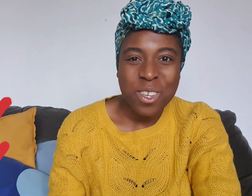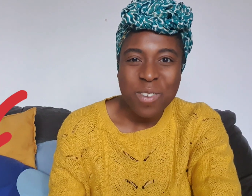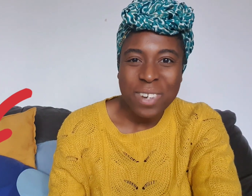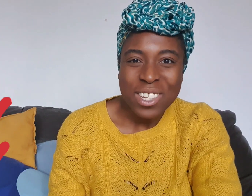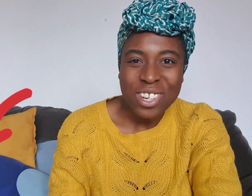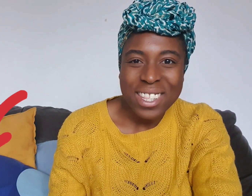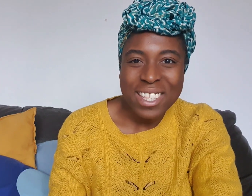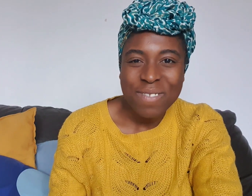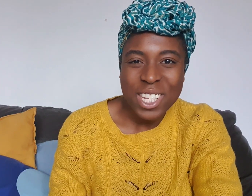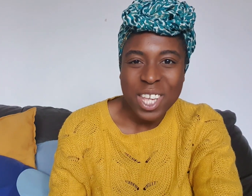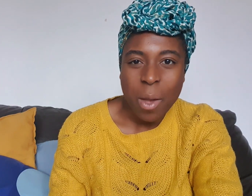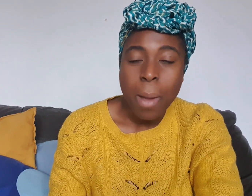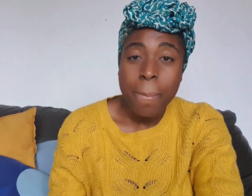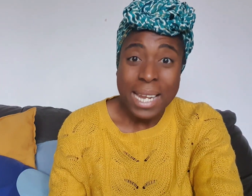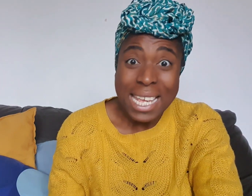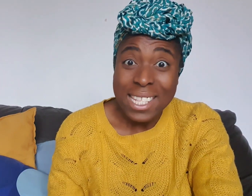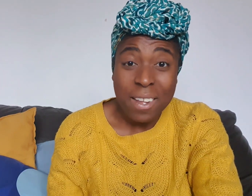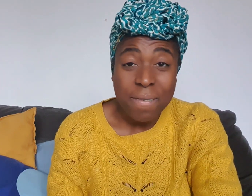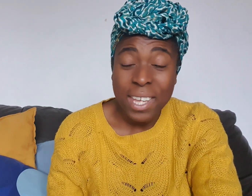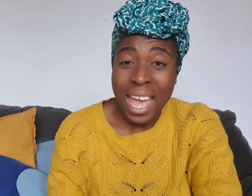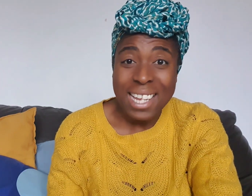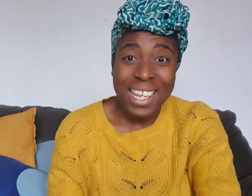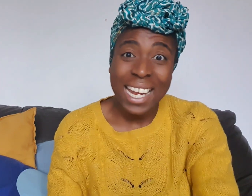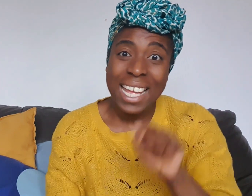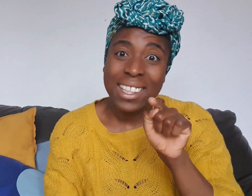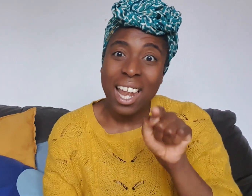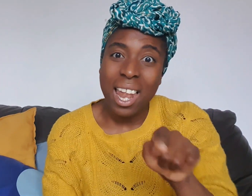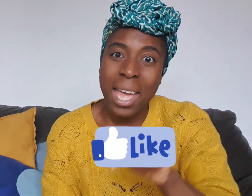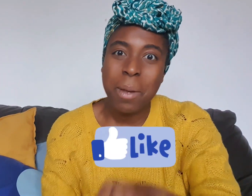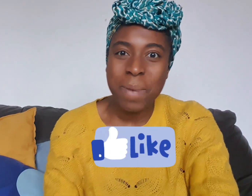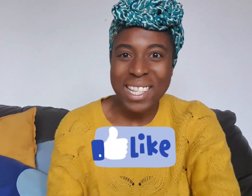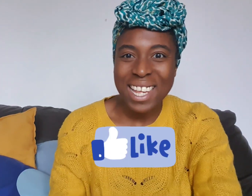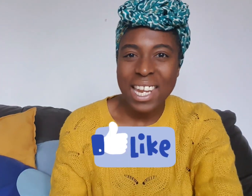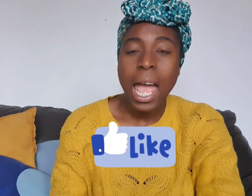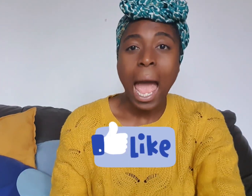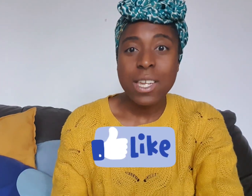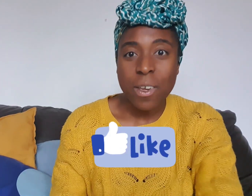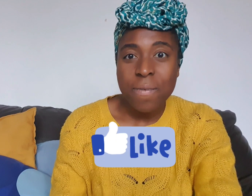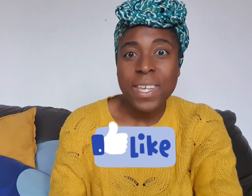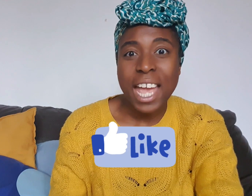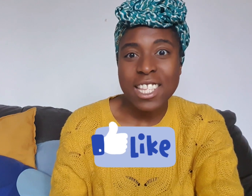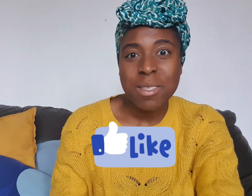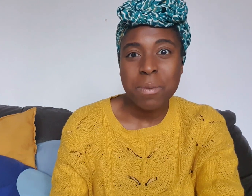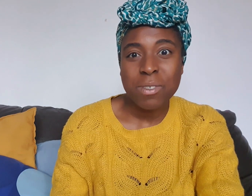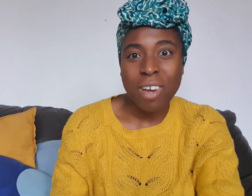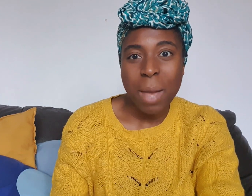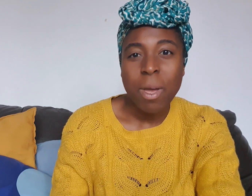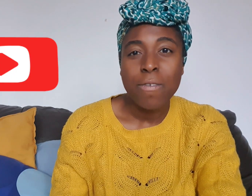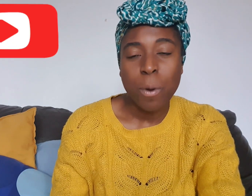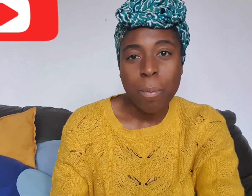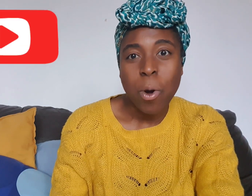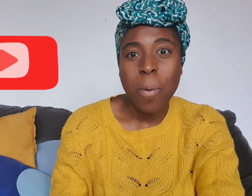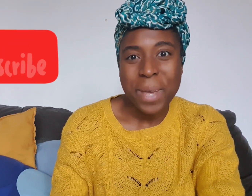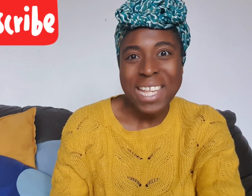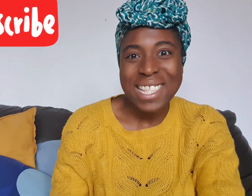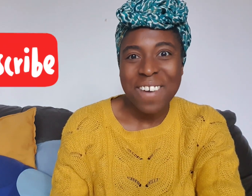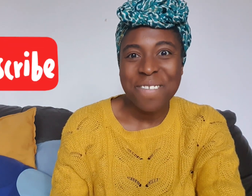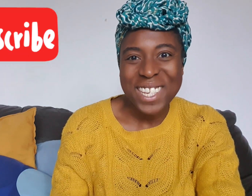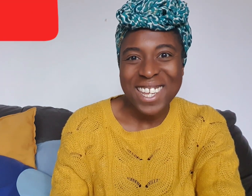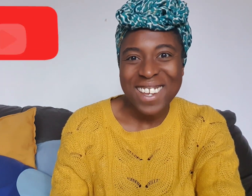you've enjoyed this video, please don't forget to click the like button and don't forget to subscribe for more BSL videos.